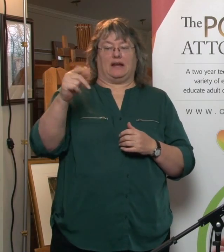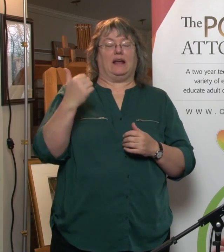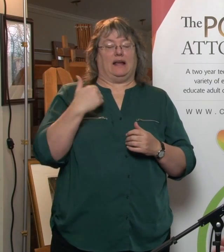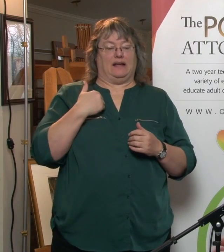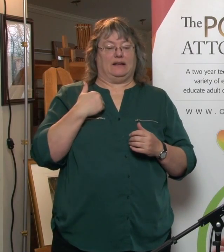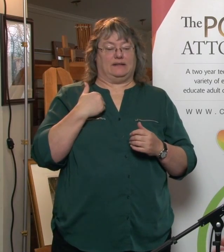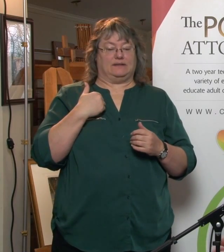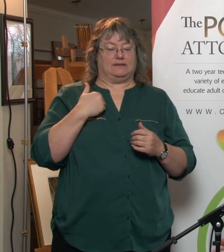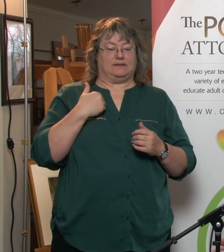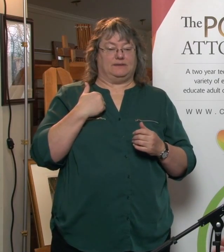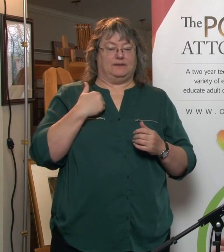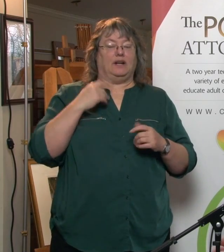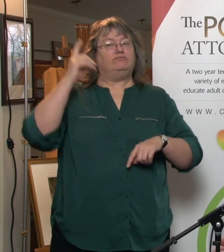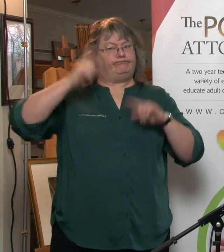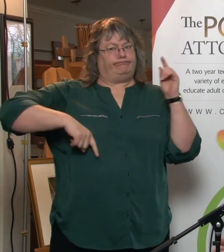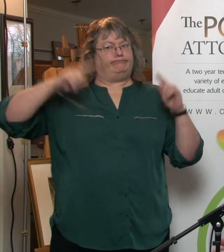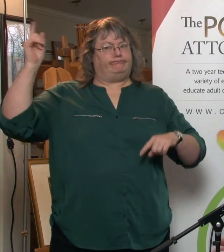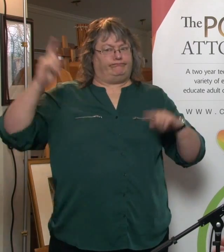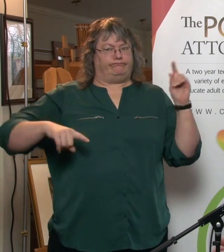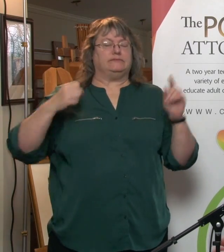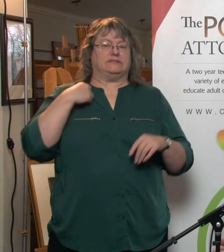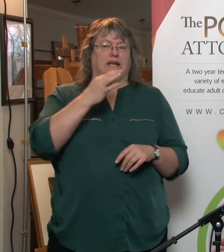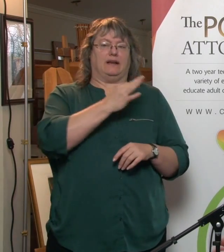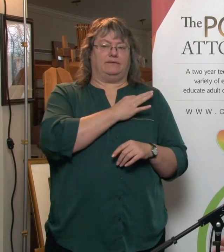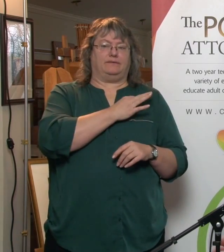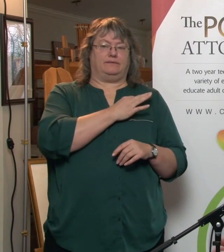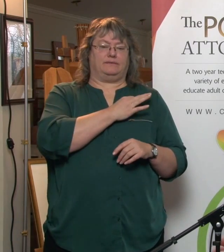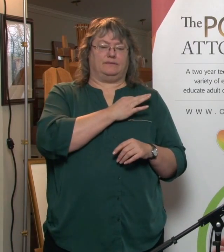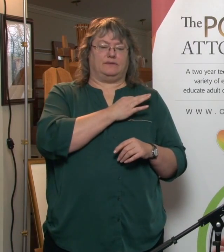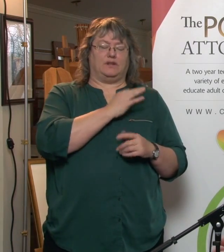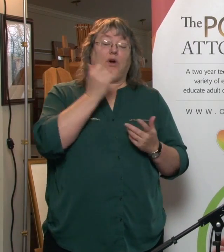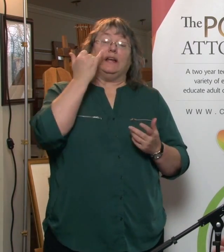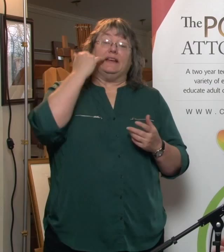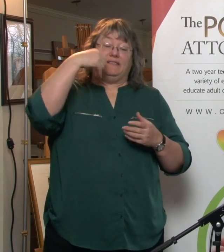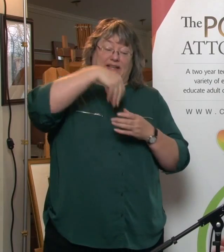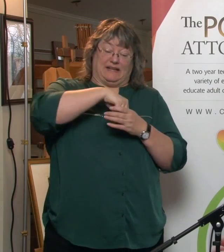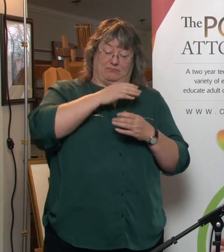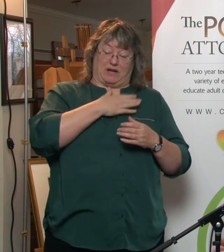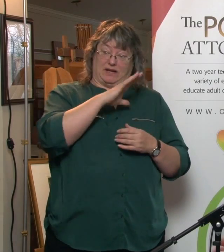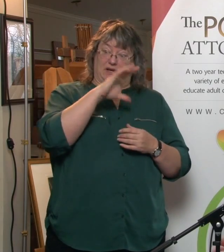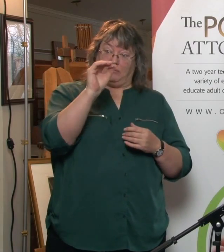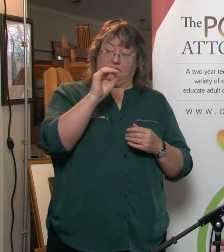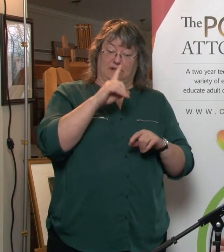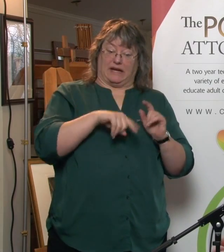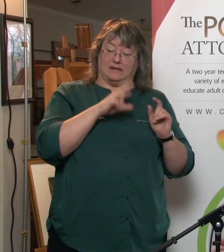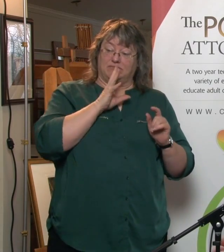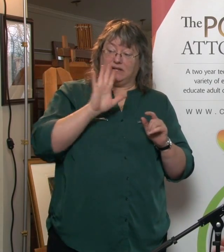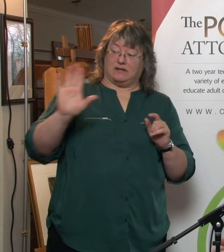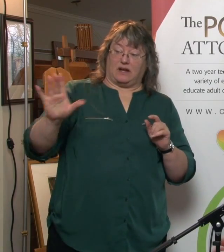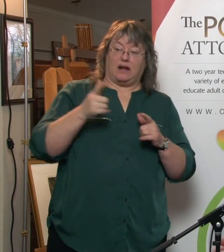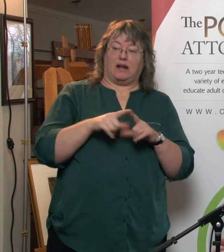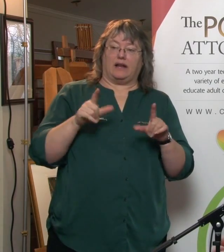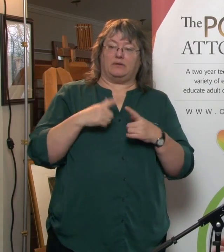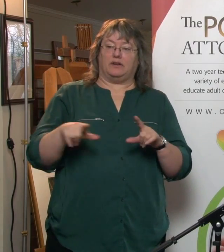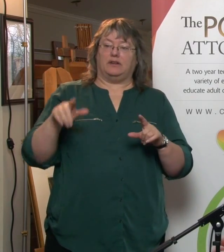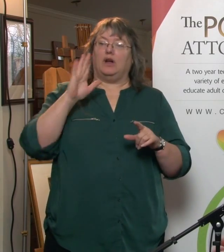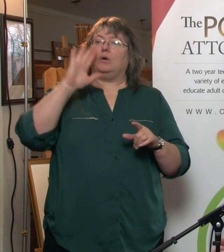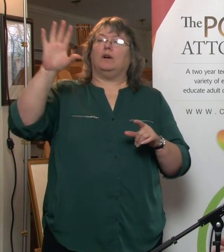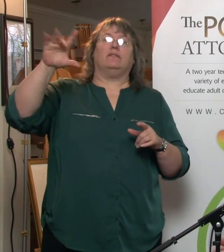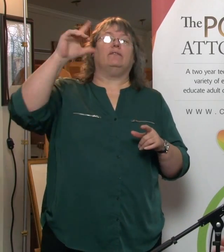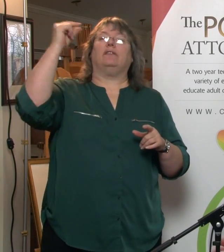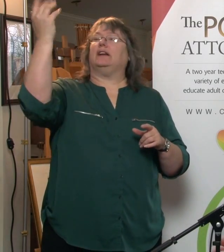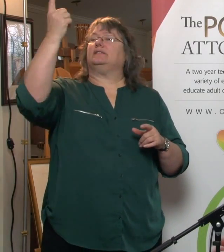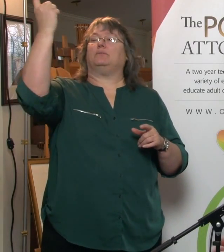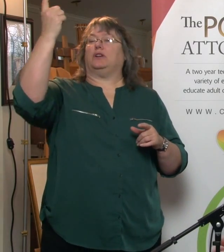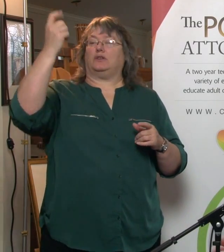very diverse workforce. So if we didn't have someone within the trust company that could maybe help, we would probably have someone within the bank.